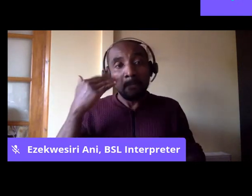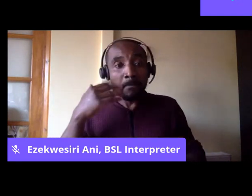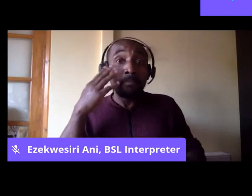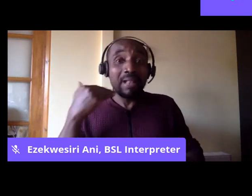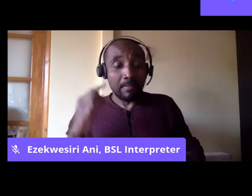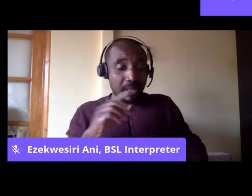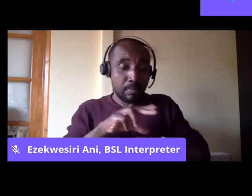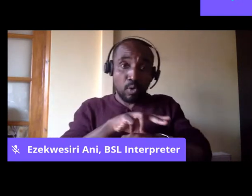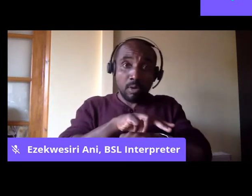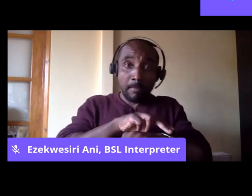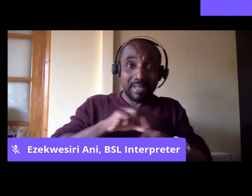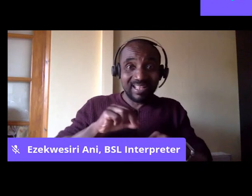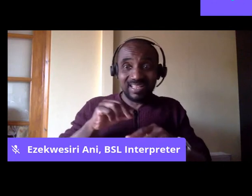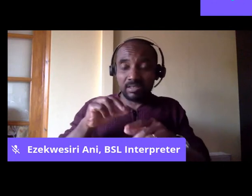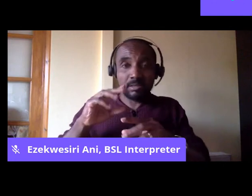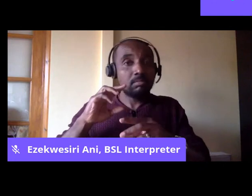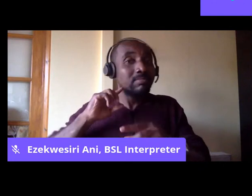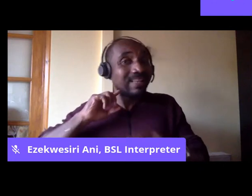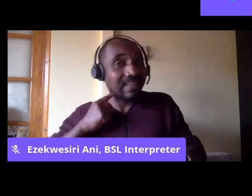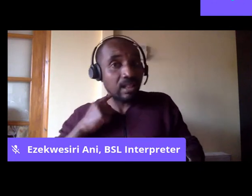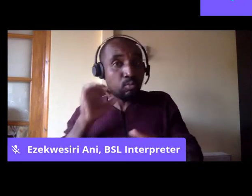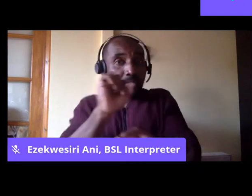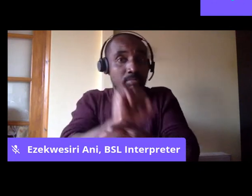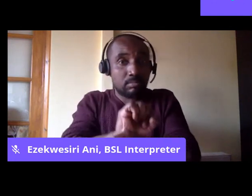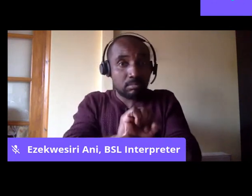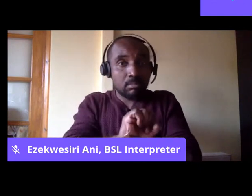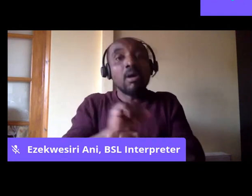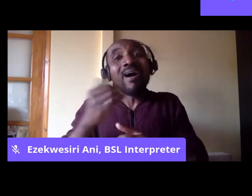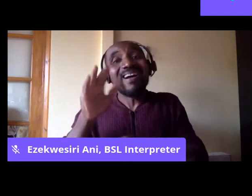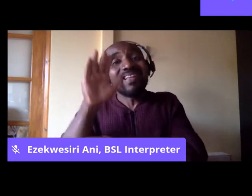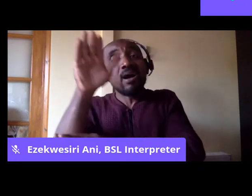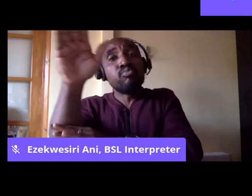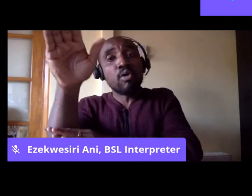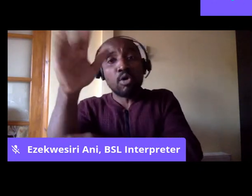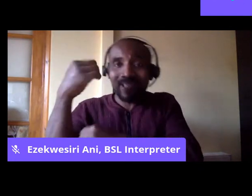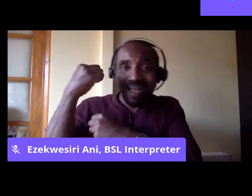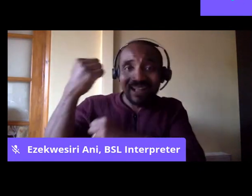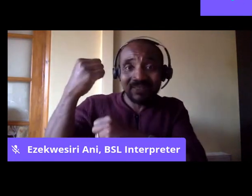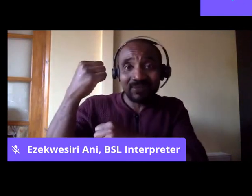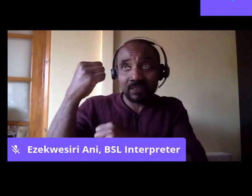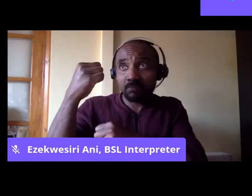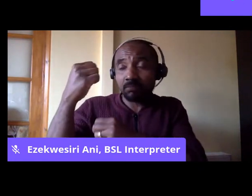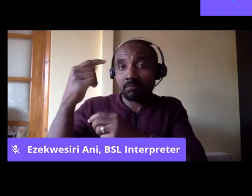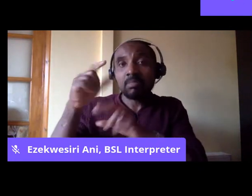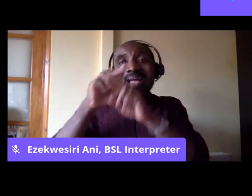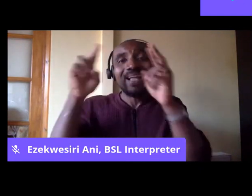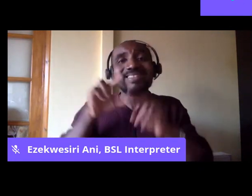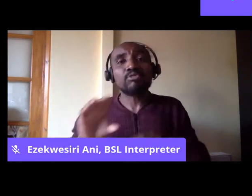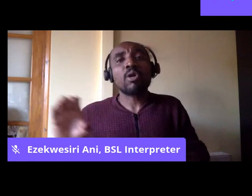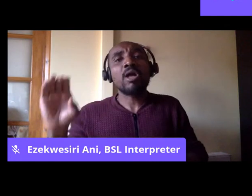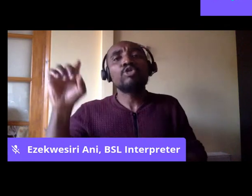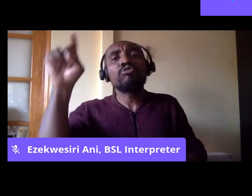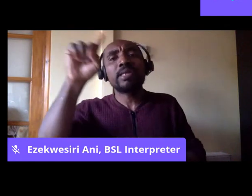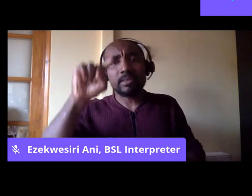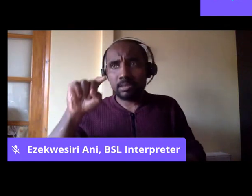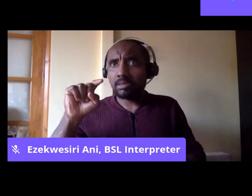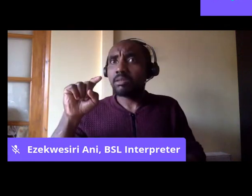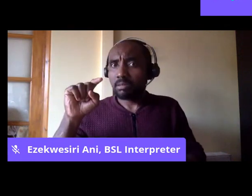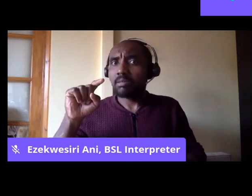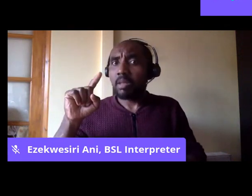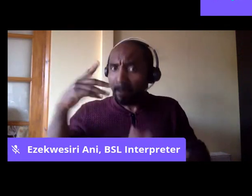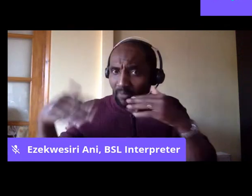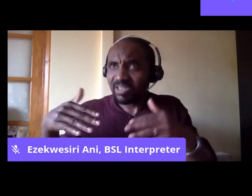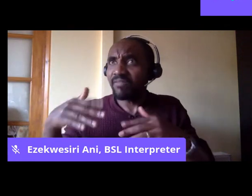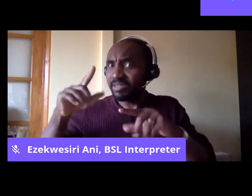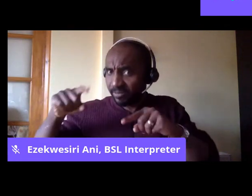black people abroad in the United States and other different countries. And I think it's from that perspective that we also have to say, what can we learn from the